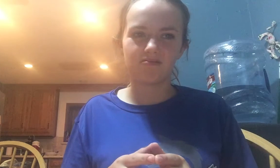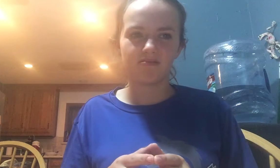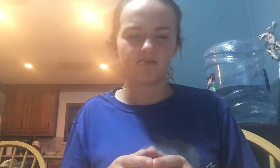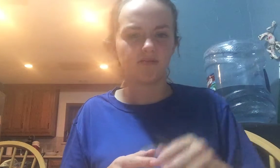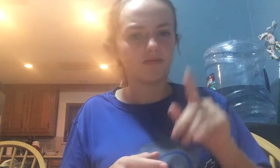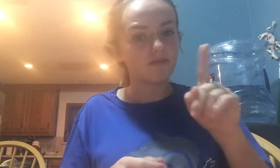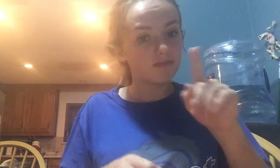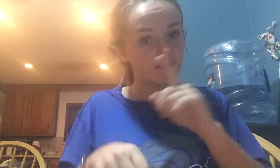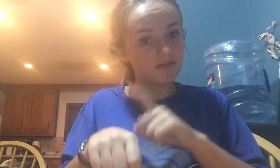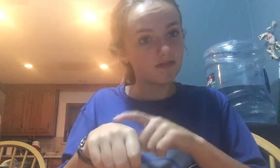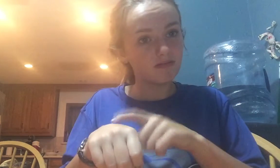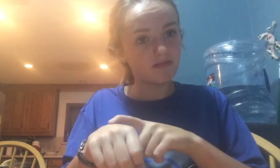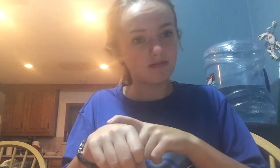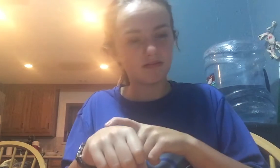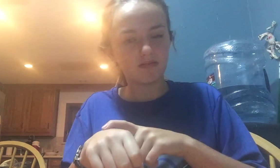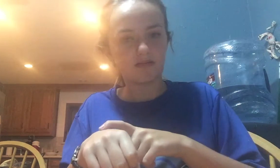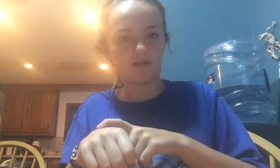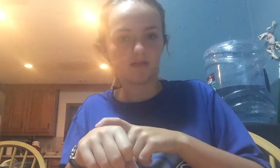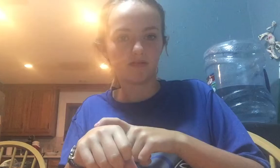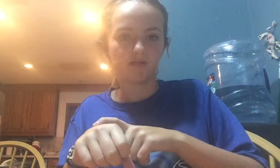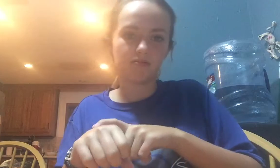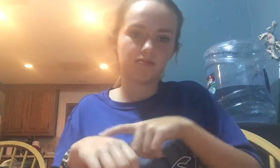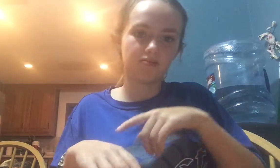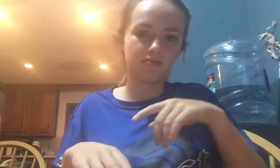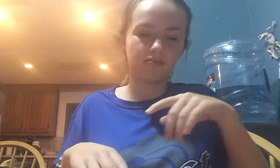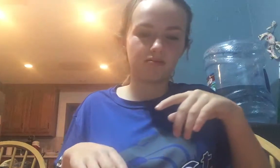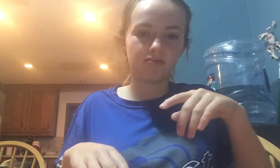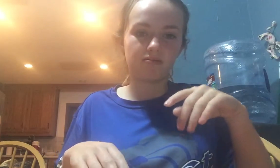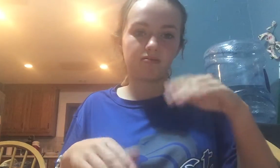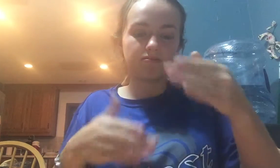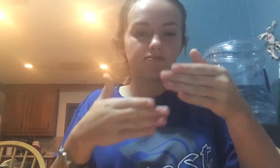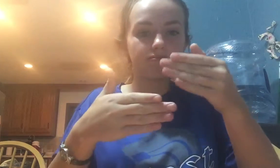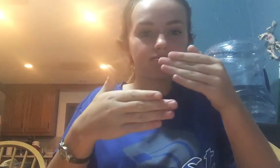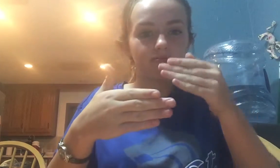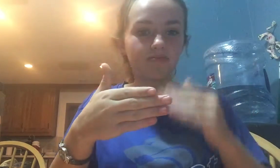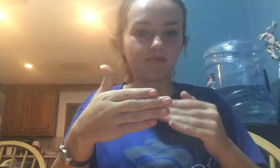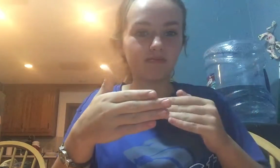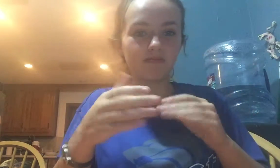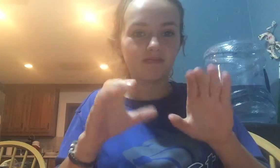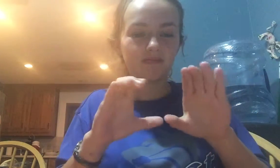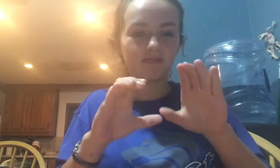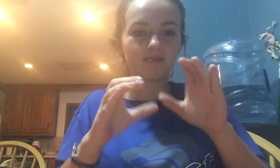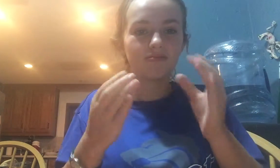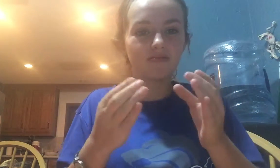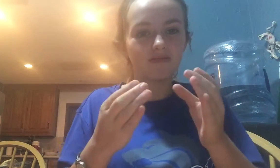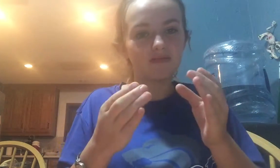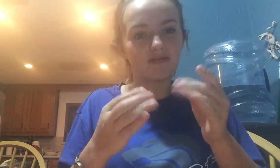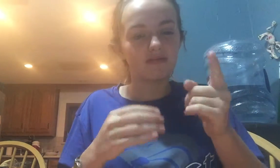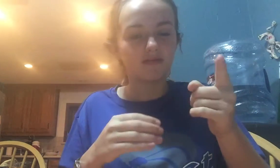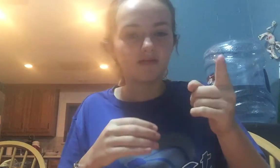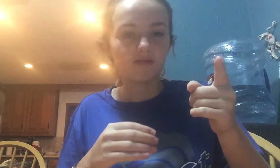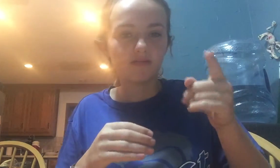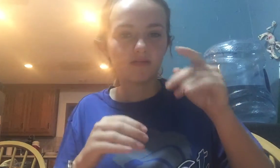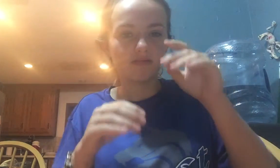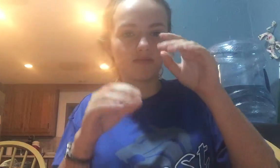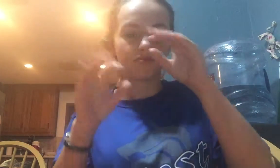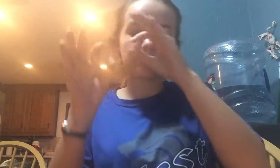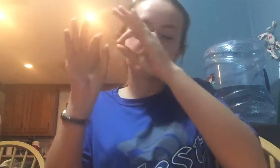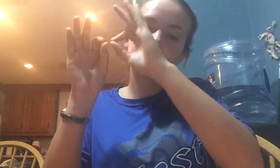One time, oh no, the time before class would start every morning, she would write sentences up on the board.